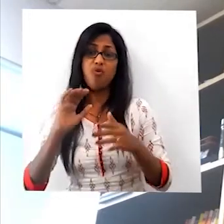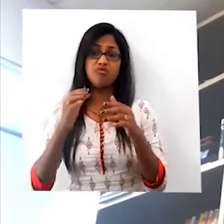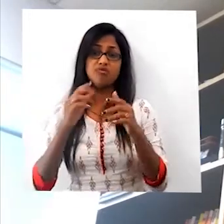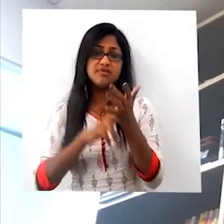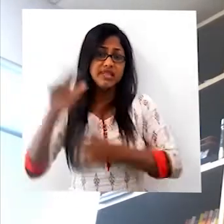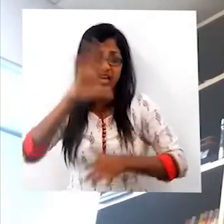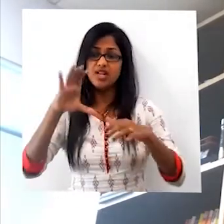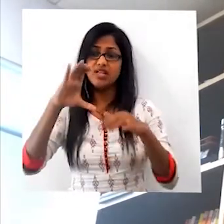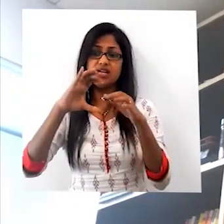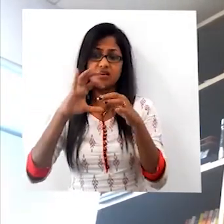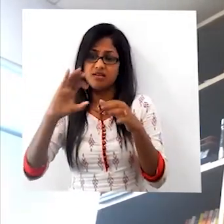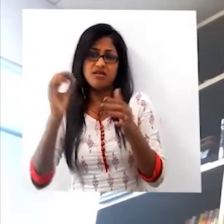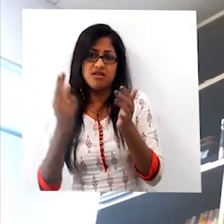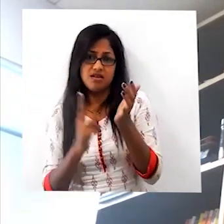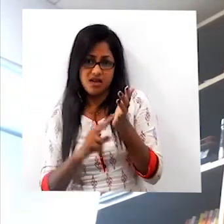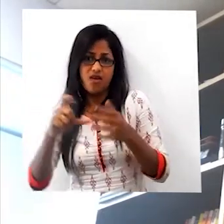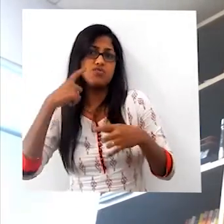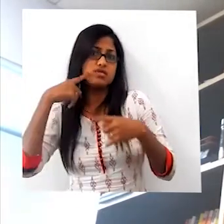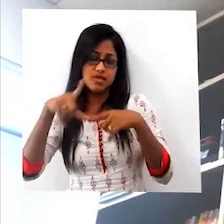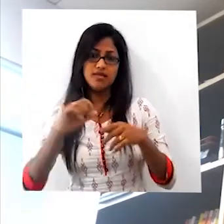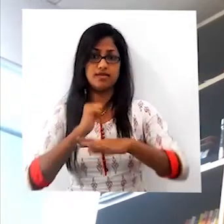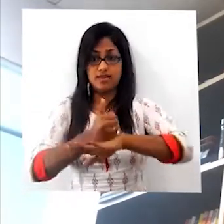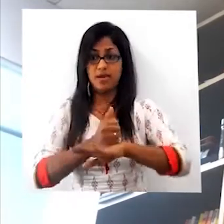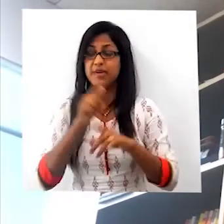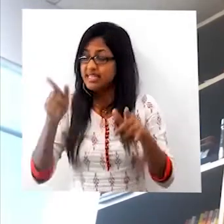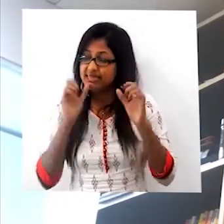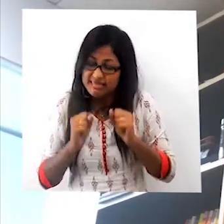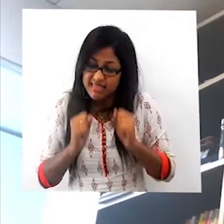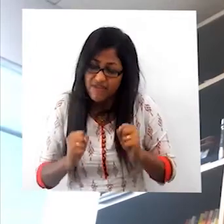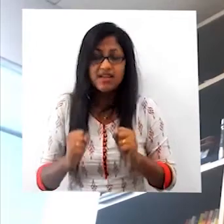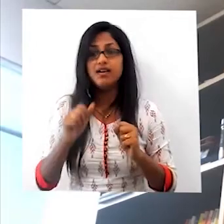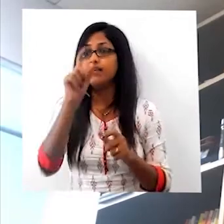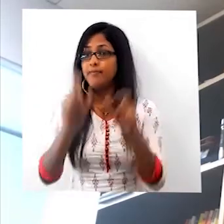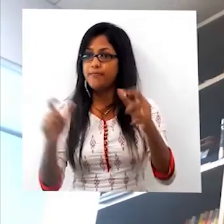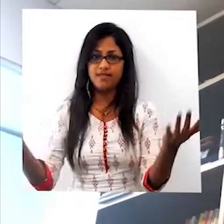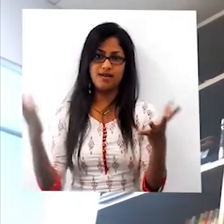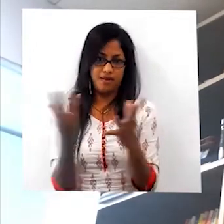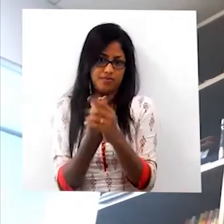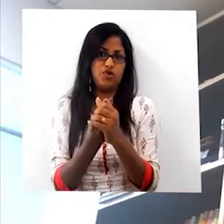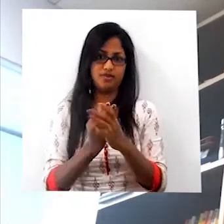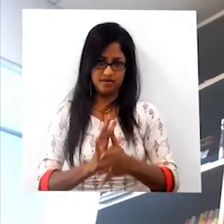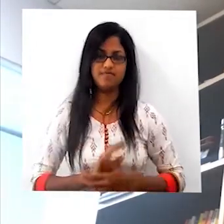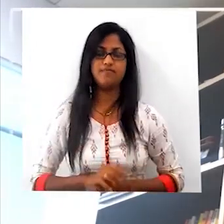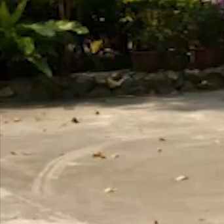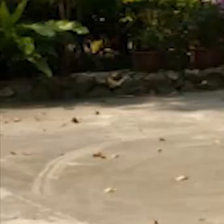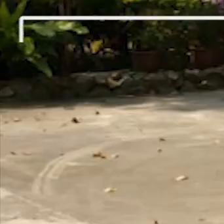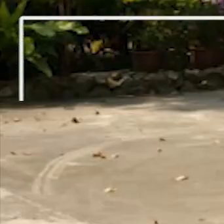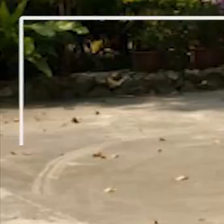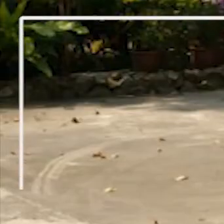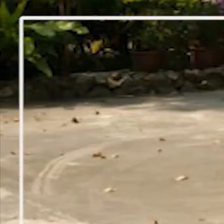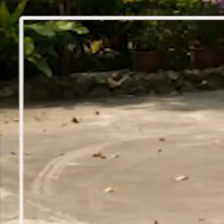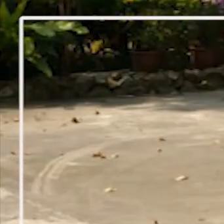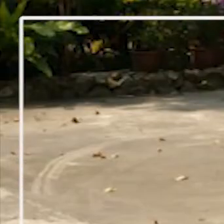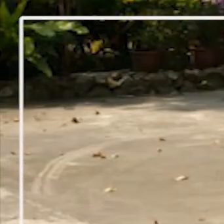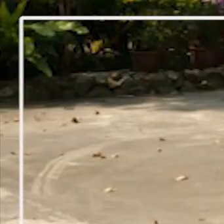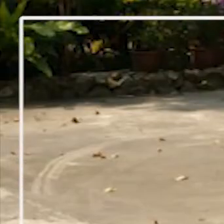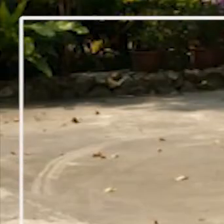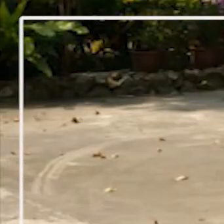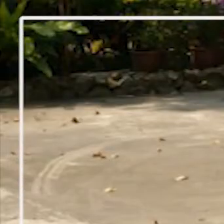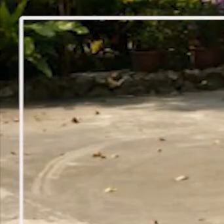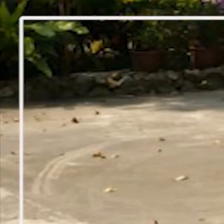the National Council that he has set up. Really, really critical that each of us come together. You will be missed.